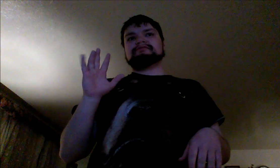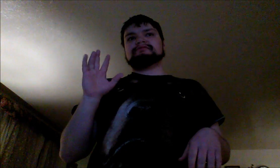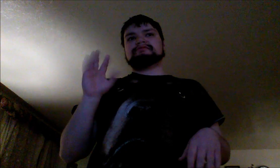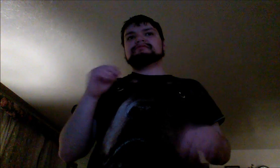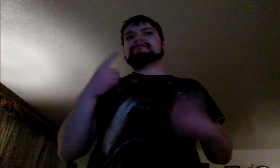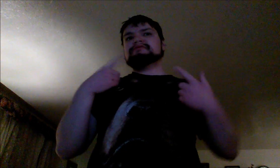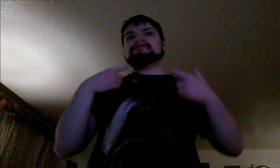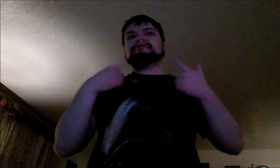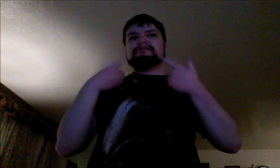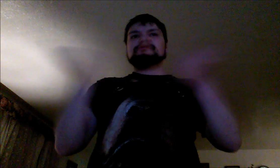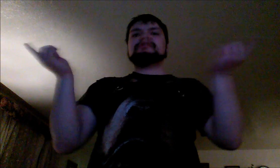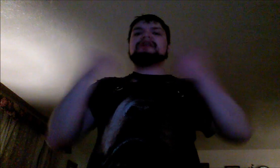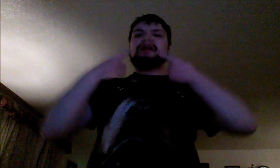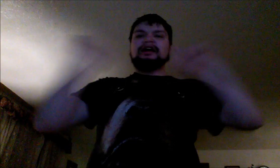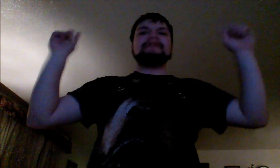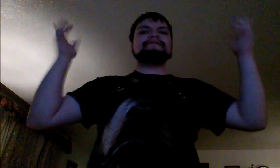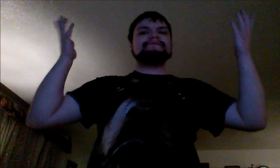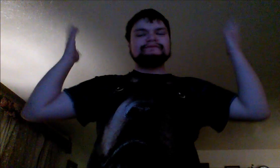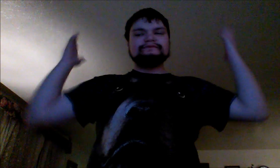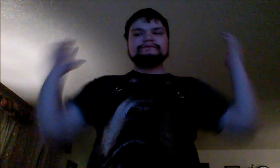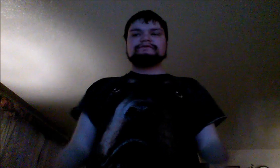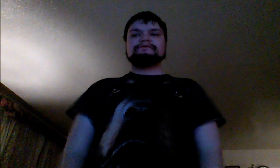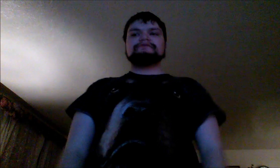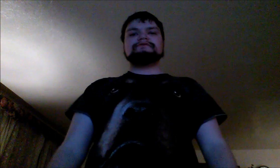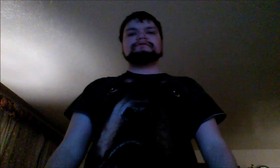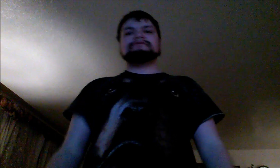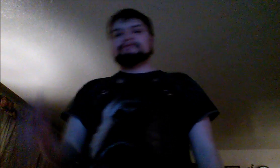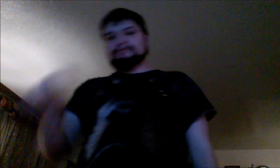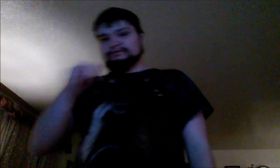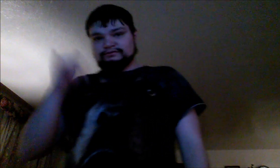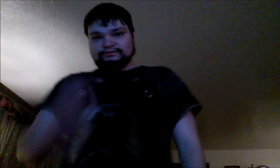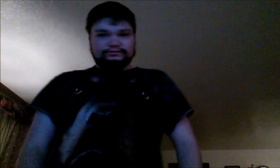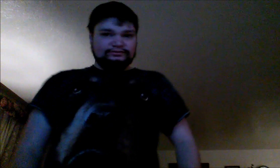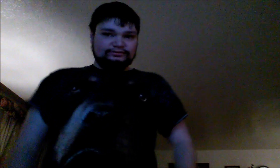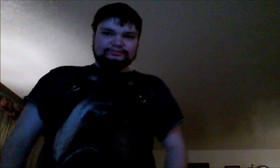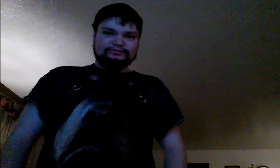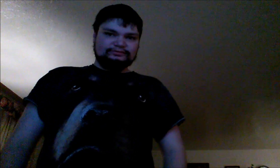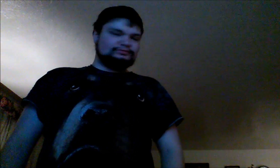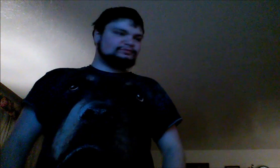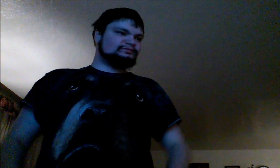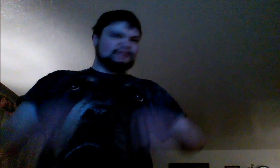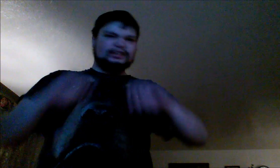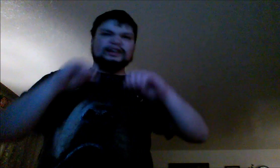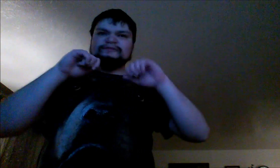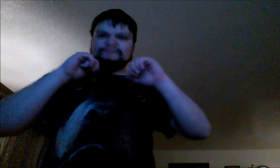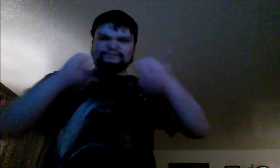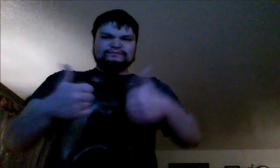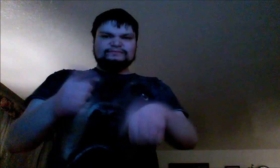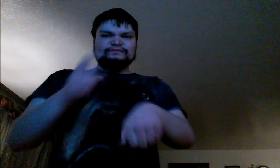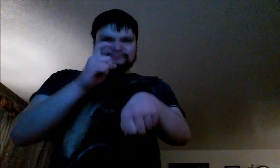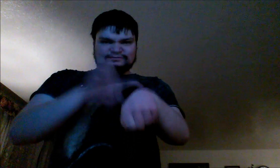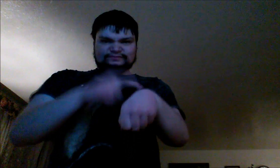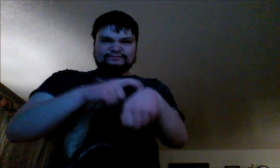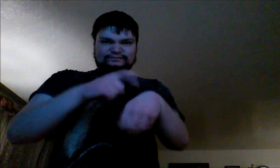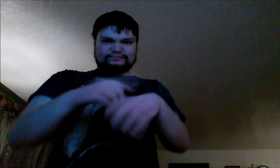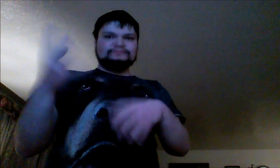After all, what we feed them matters. So hurry and save 20% now, and help our companions thrive for life.